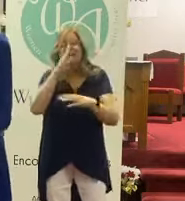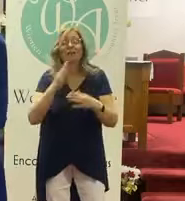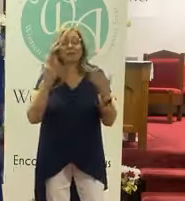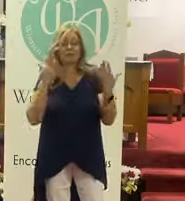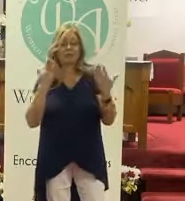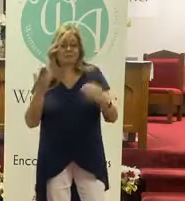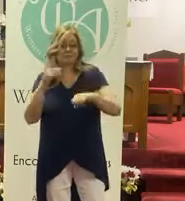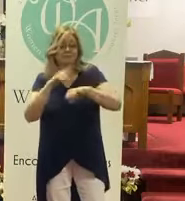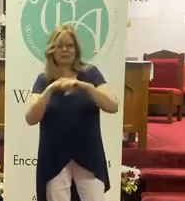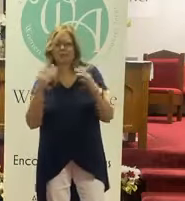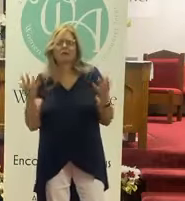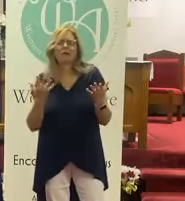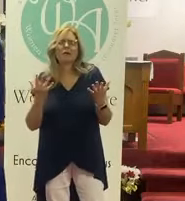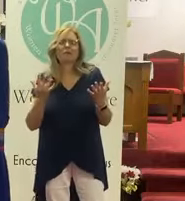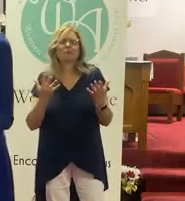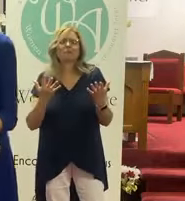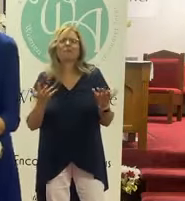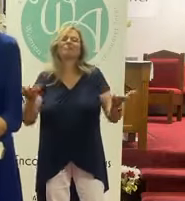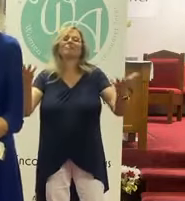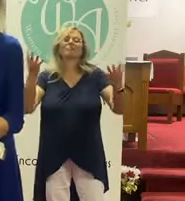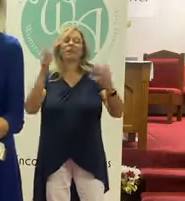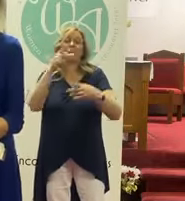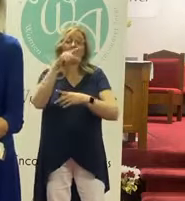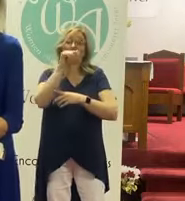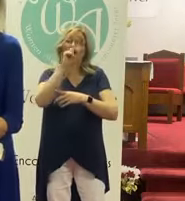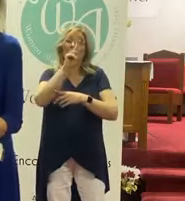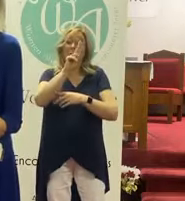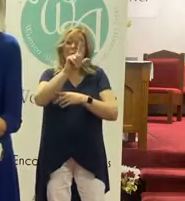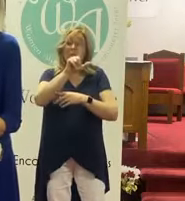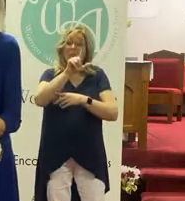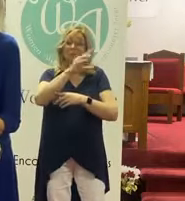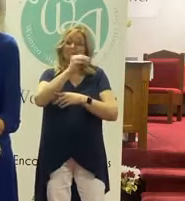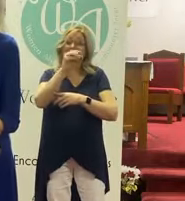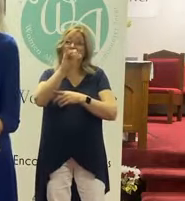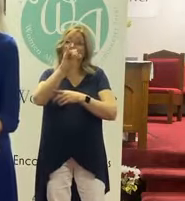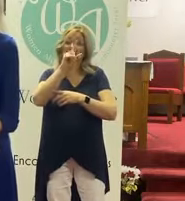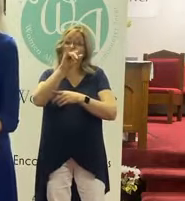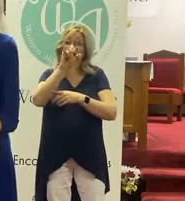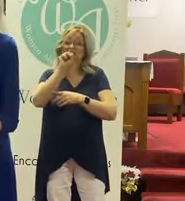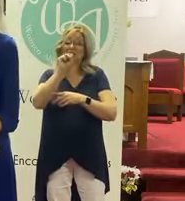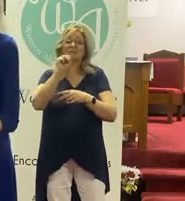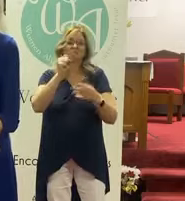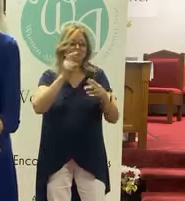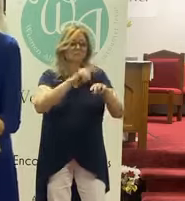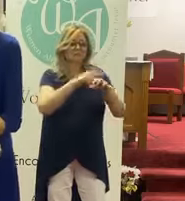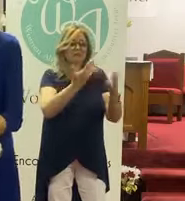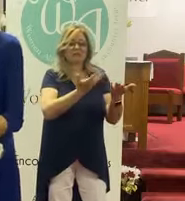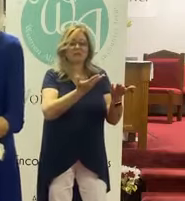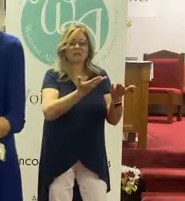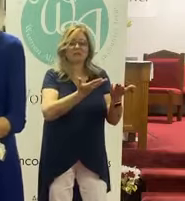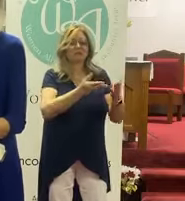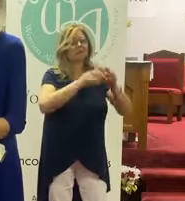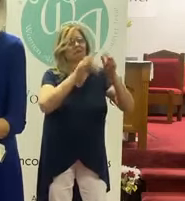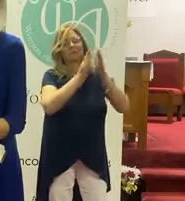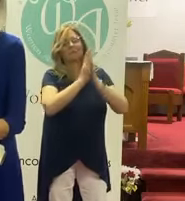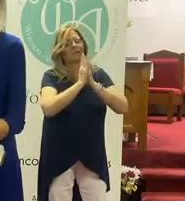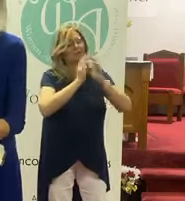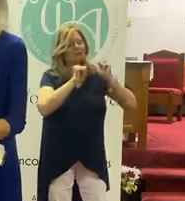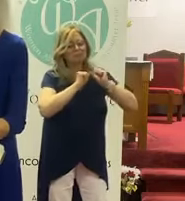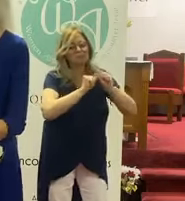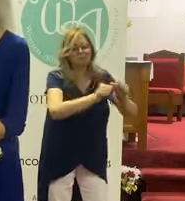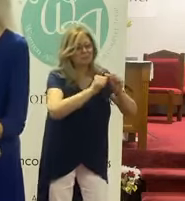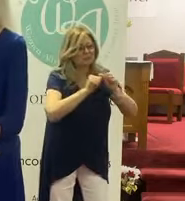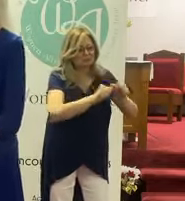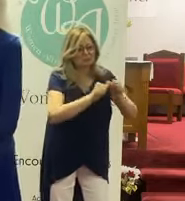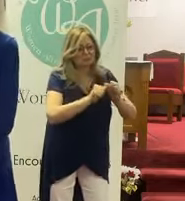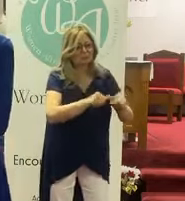Well, this is the time that Paul and Silas were in that place. And this is the time when they were praying. Now,